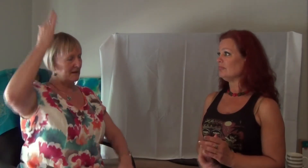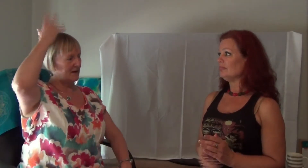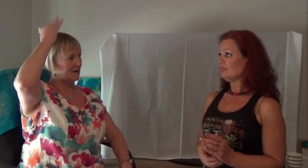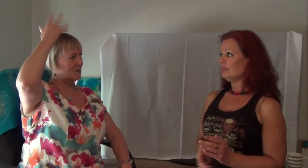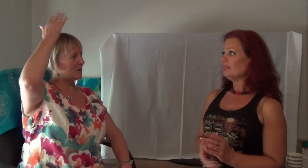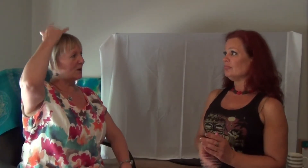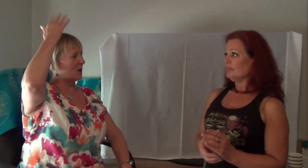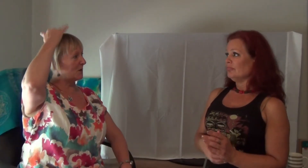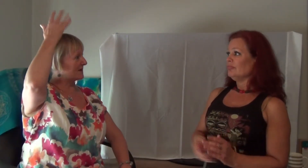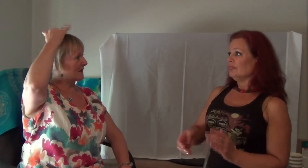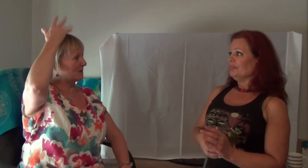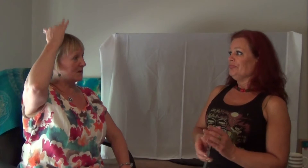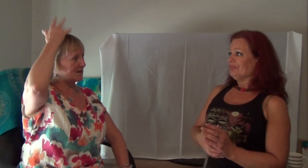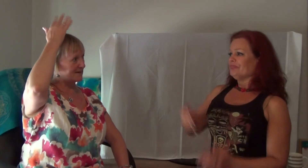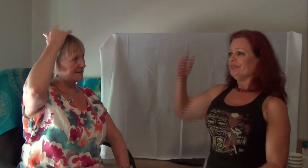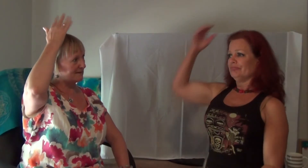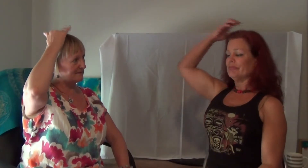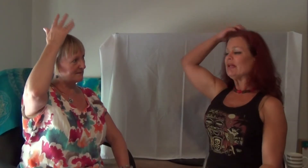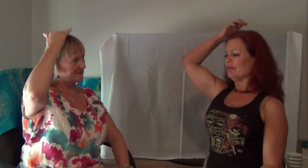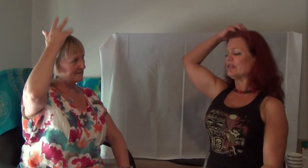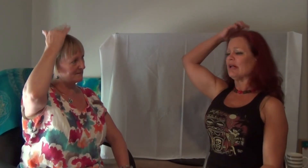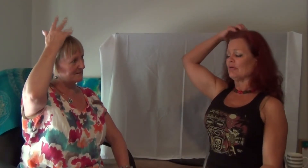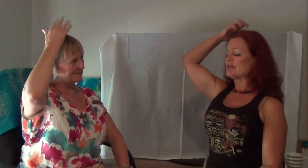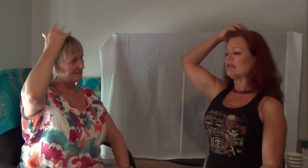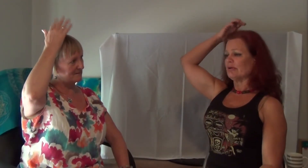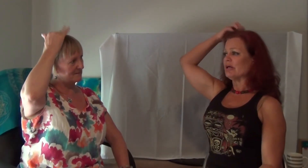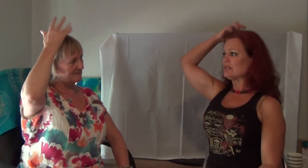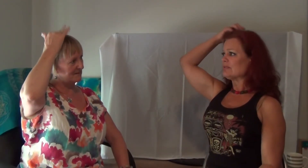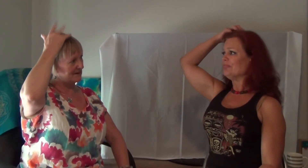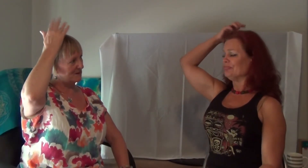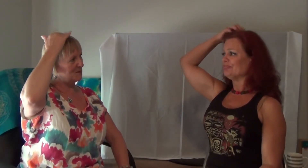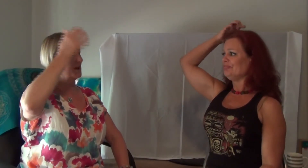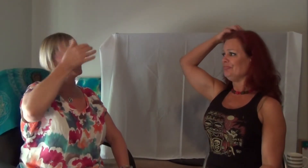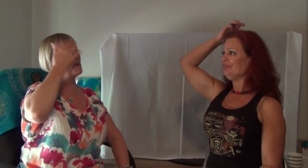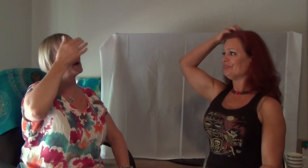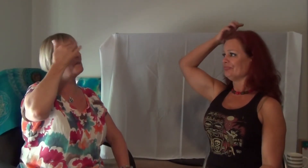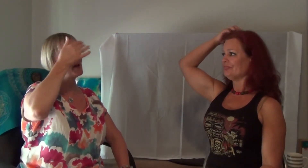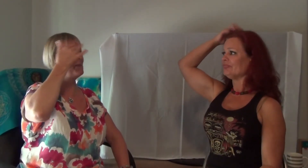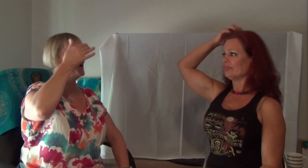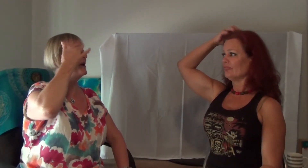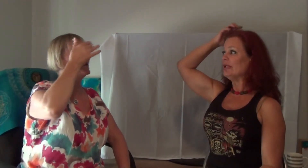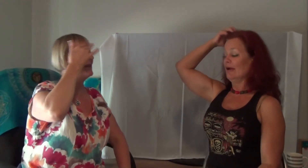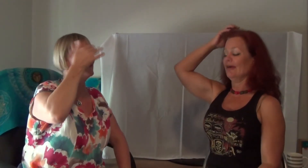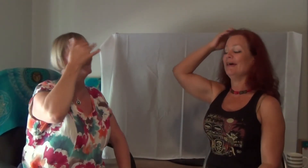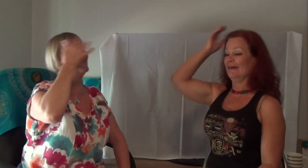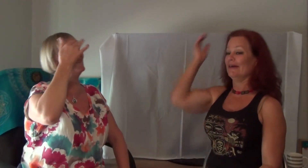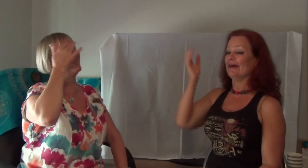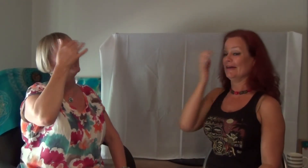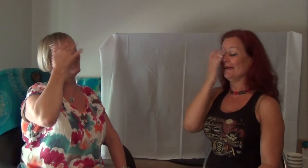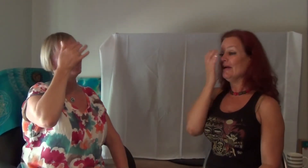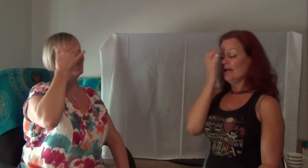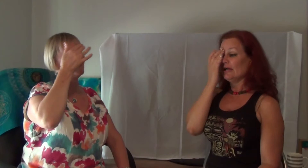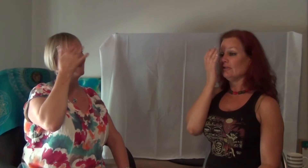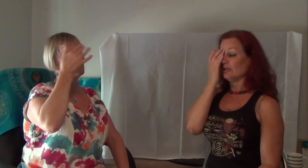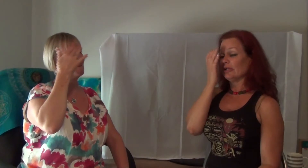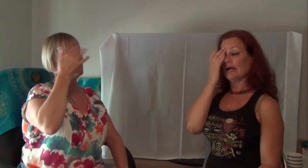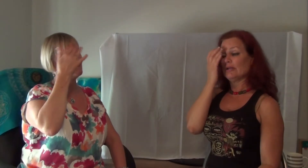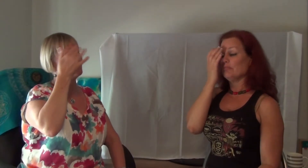It looked a lot worse than it was. It looked a lot worse than it was. It looked like someone had been murdered. It looked like I had